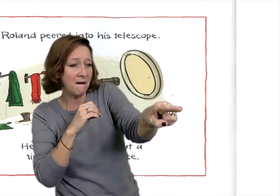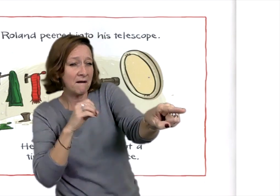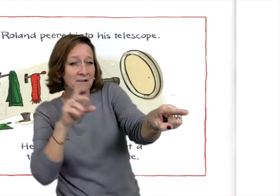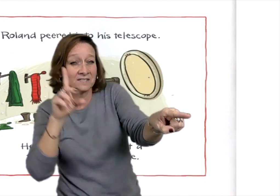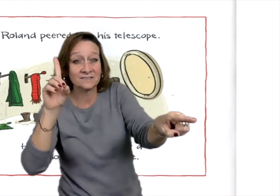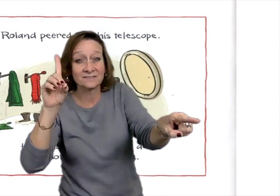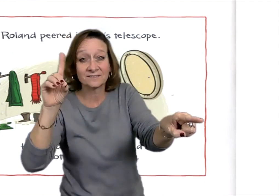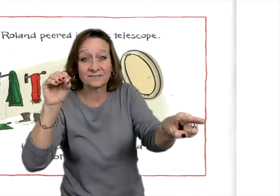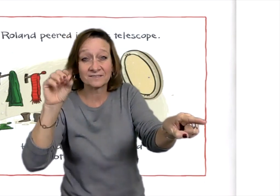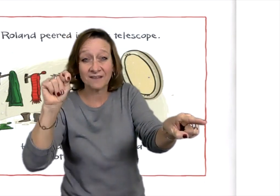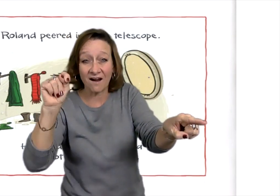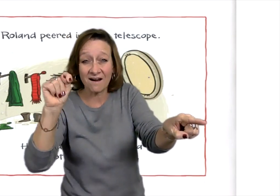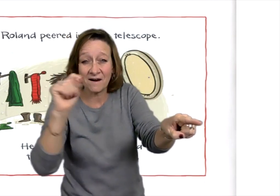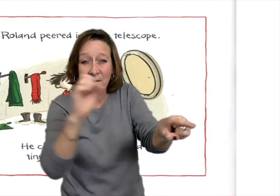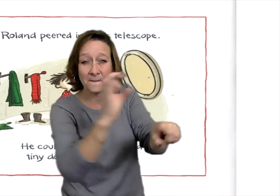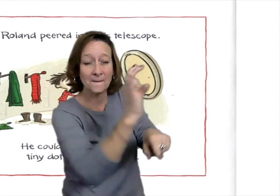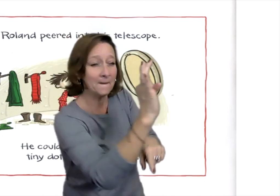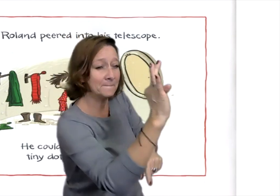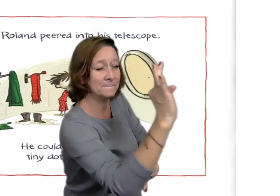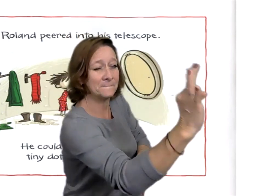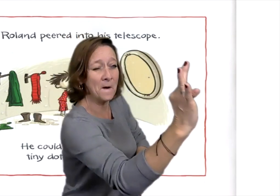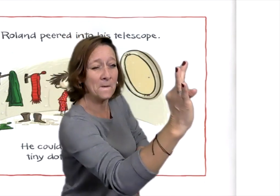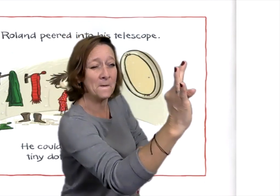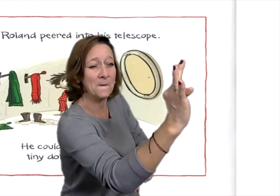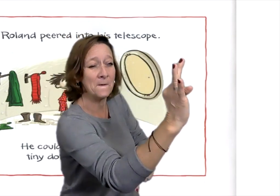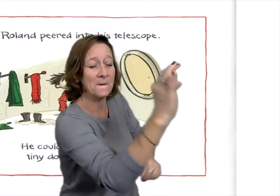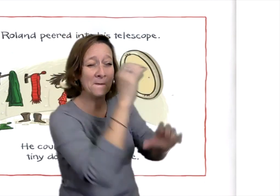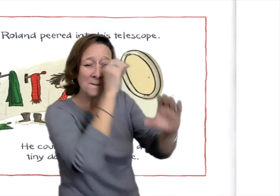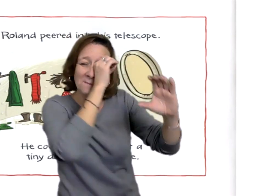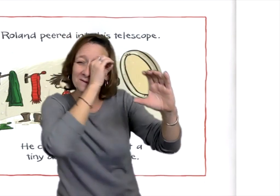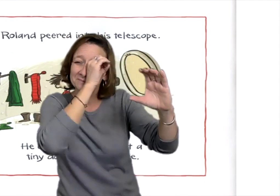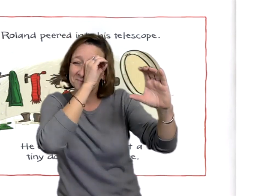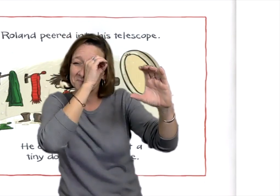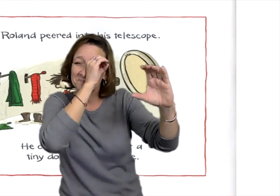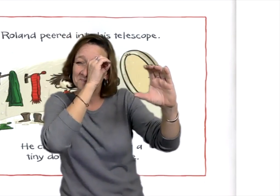He could just make out a tiny dot in the distance.